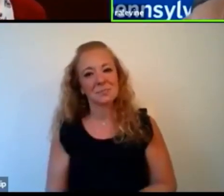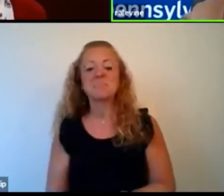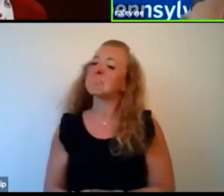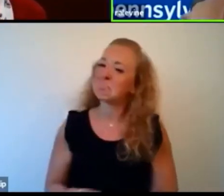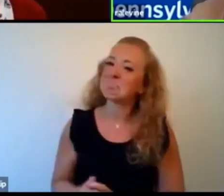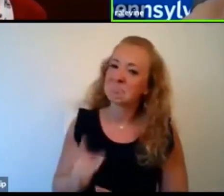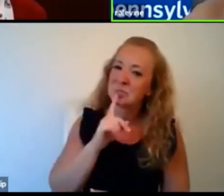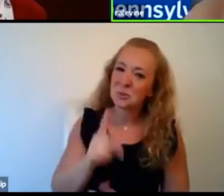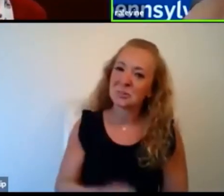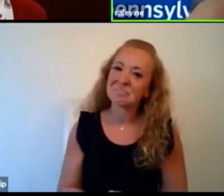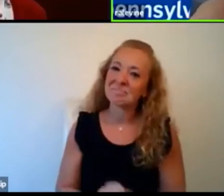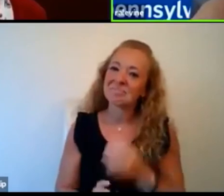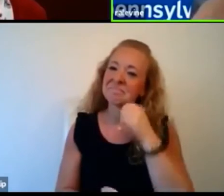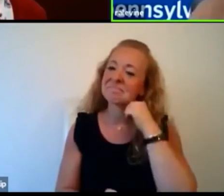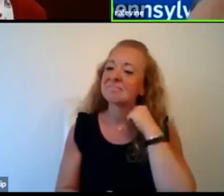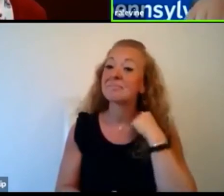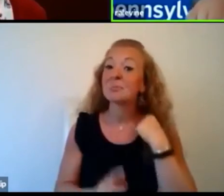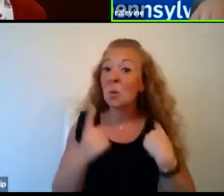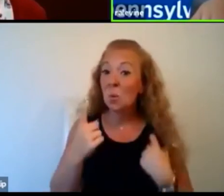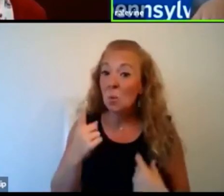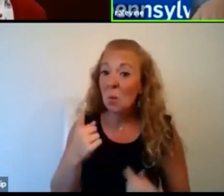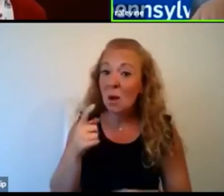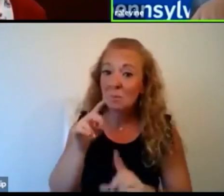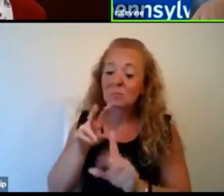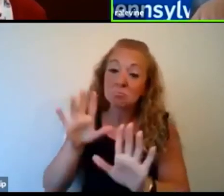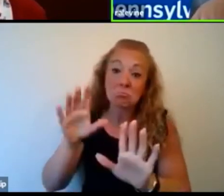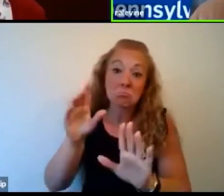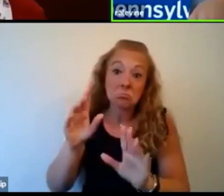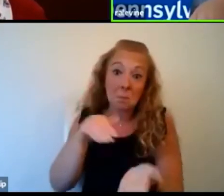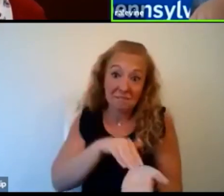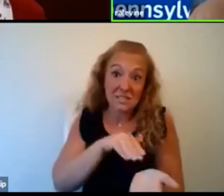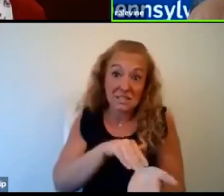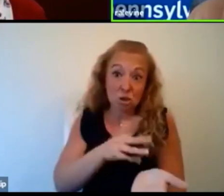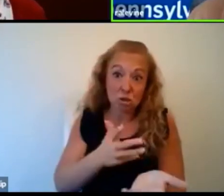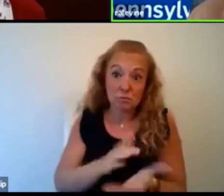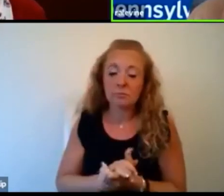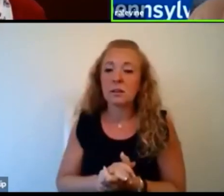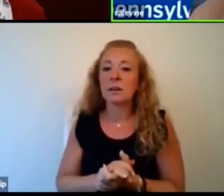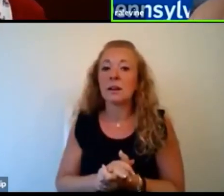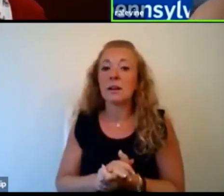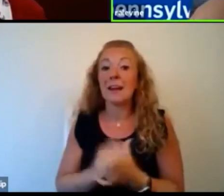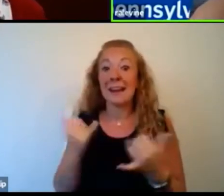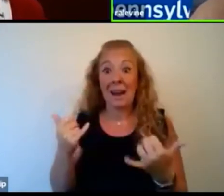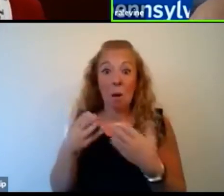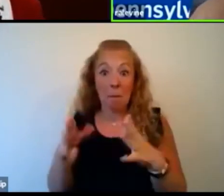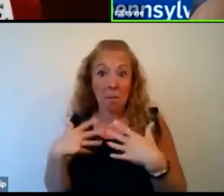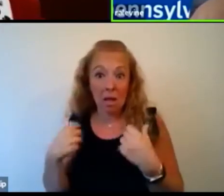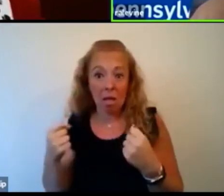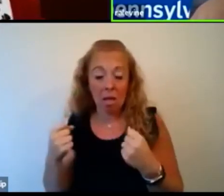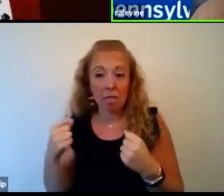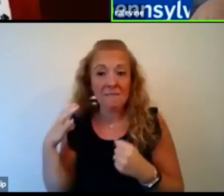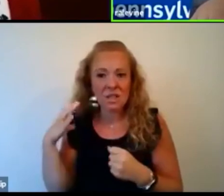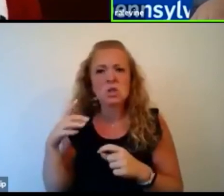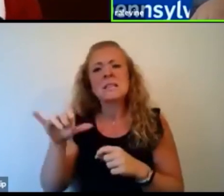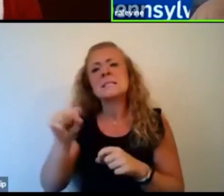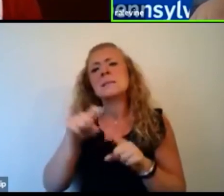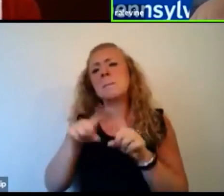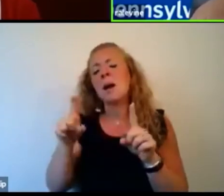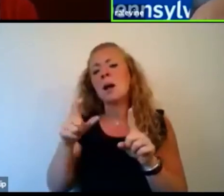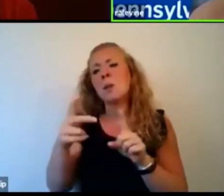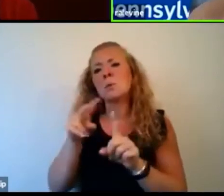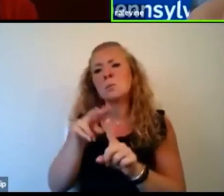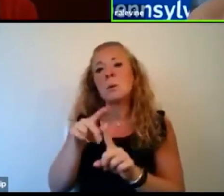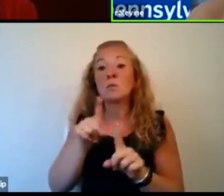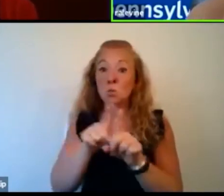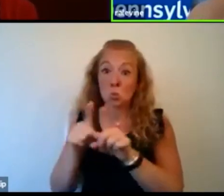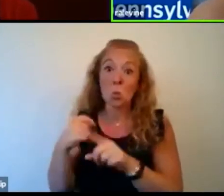you know, from one perspective, of course, I'm a physician and now a public health official, but from one perspective, would I have been all my life as a